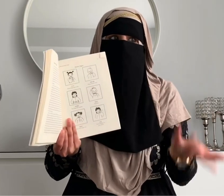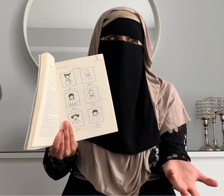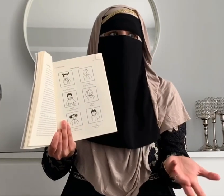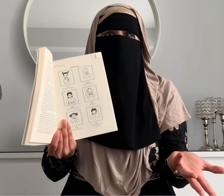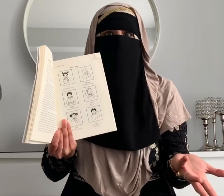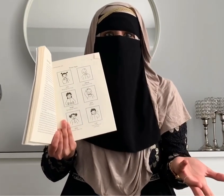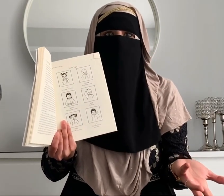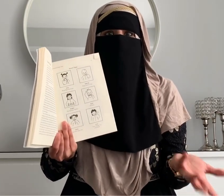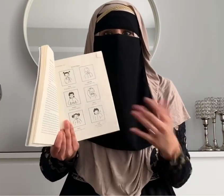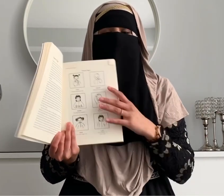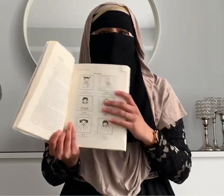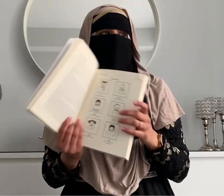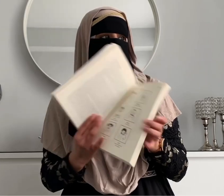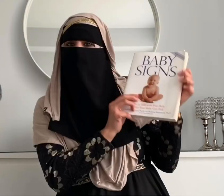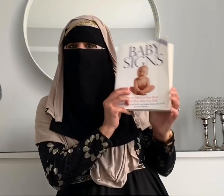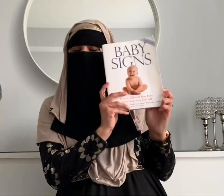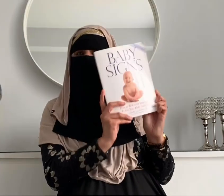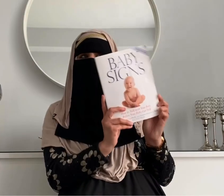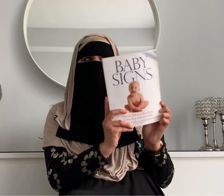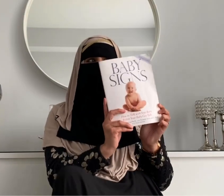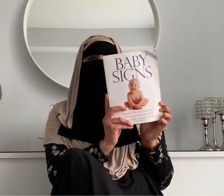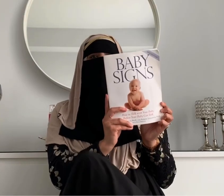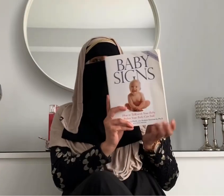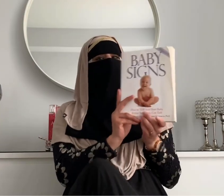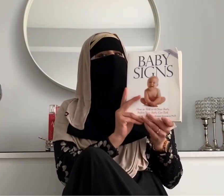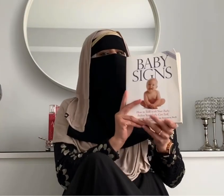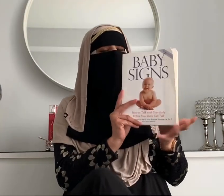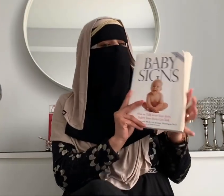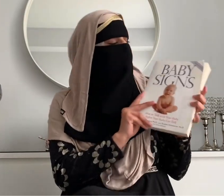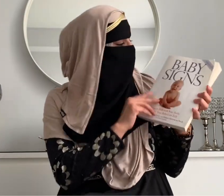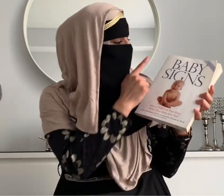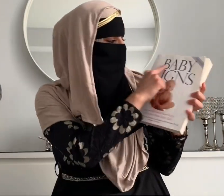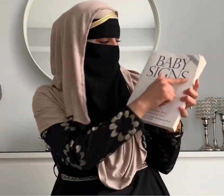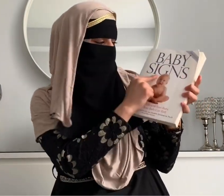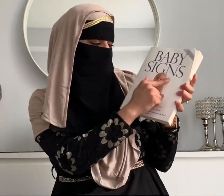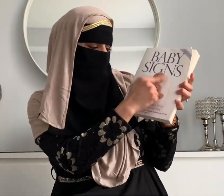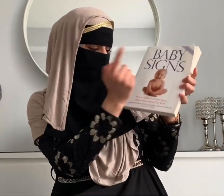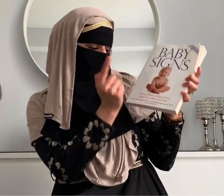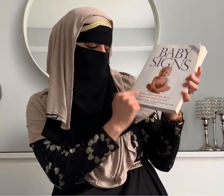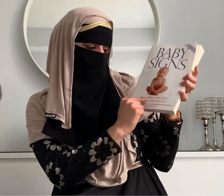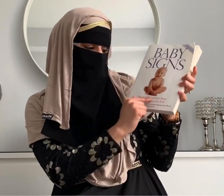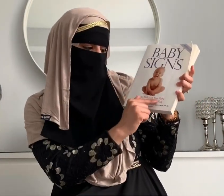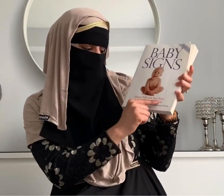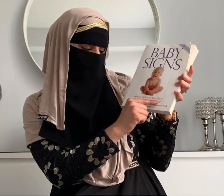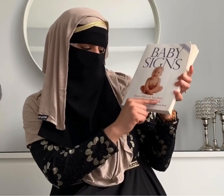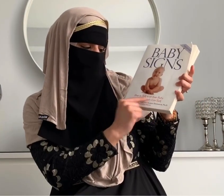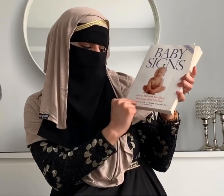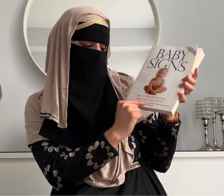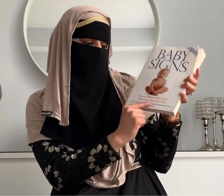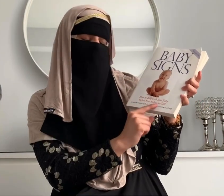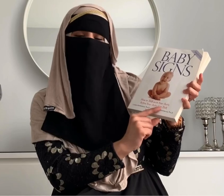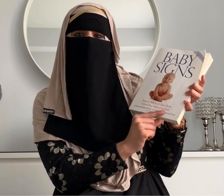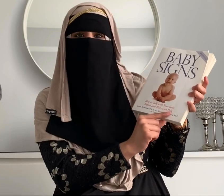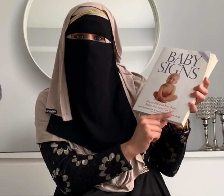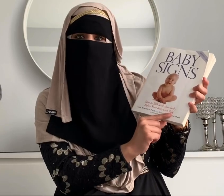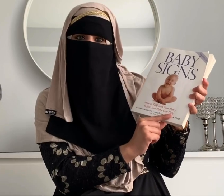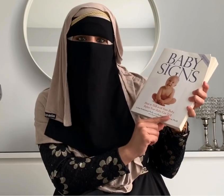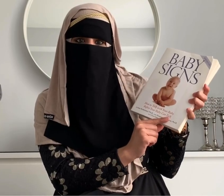replicate that this book is amazing i recommend it it's called baby signs how to talk with your baby before your baby can talk